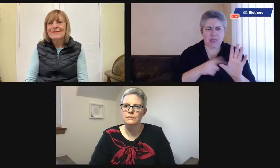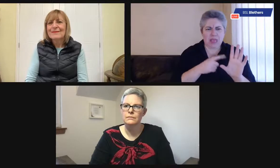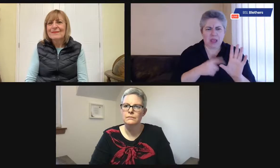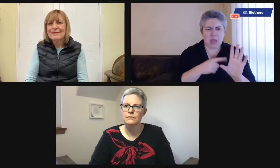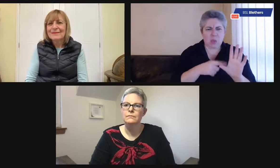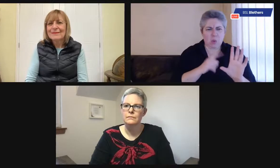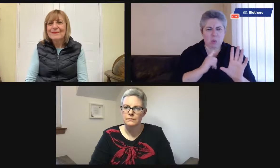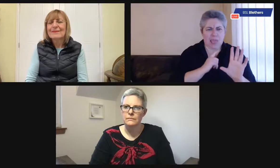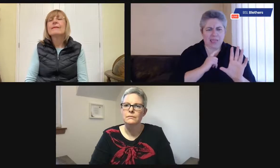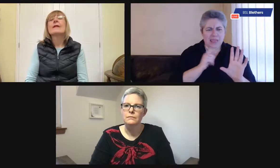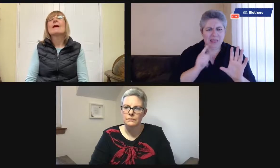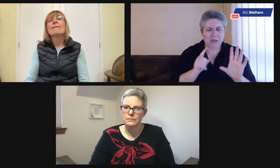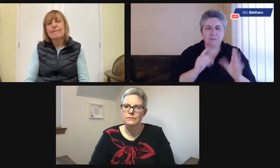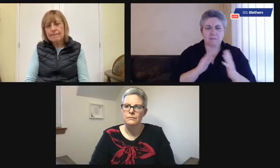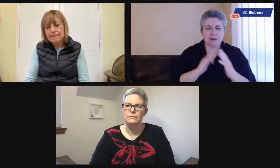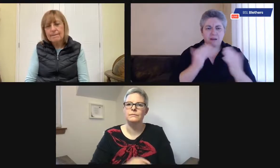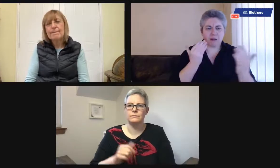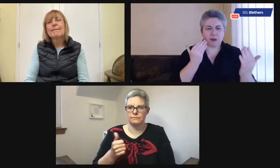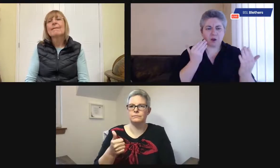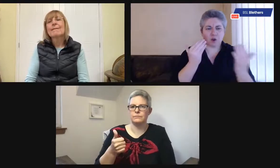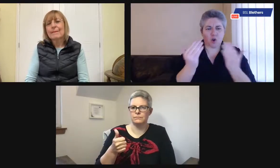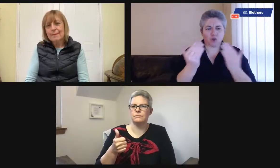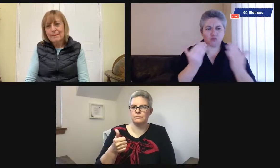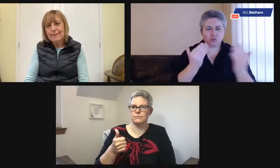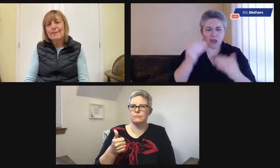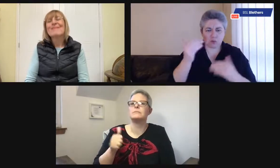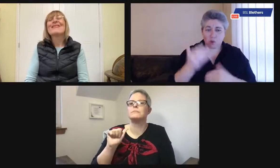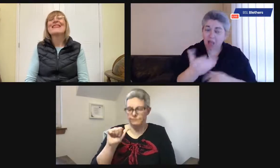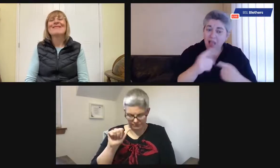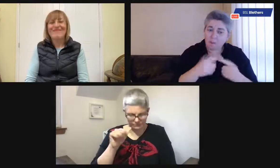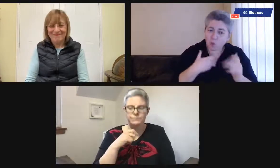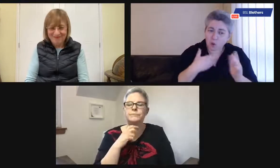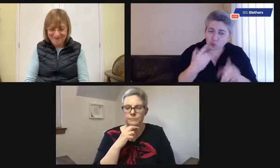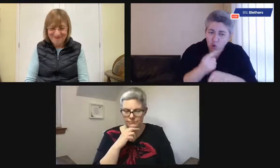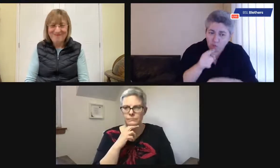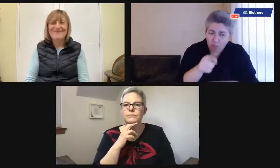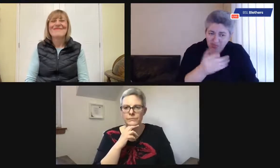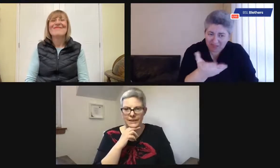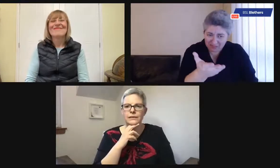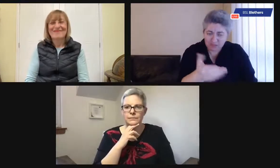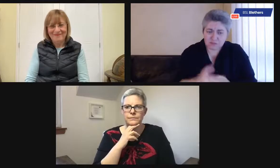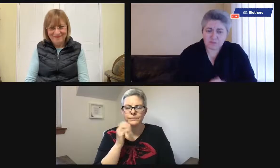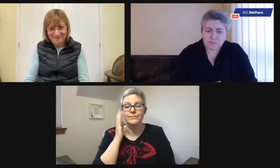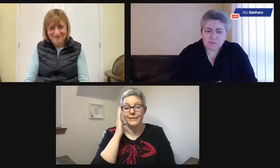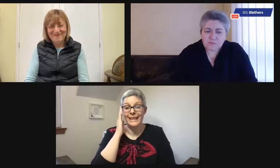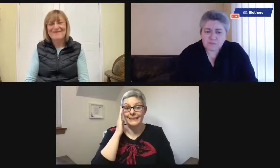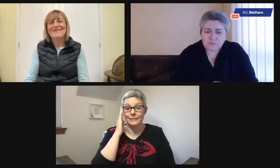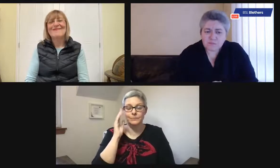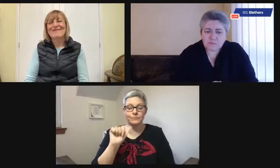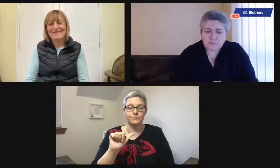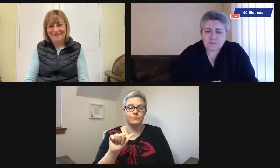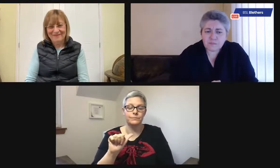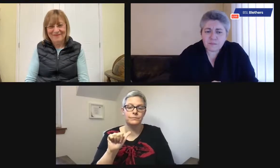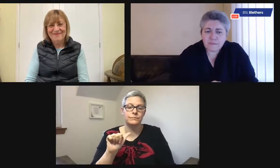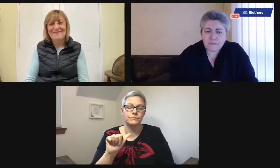visible. Why is it yellow? Is there a reason behind that? Is it the contrast with the wall? Could you tell us more about that?